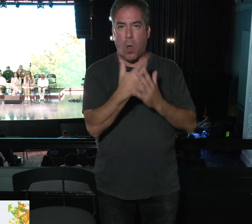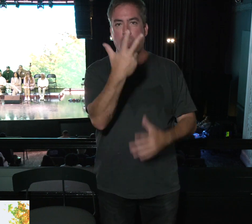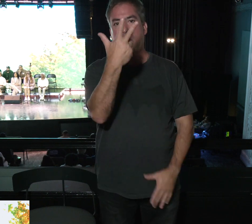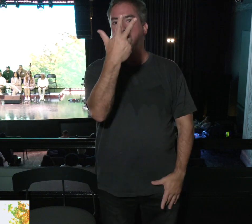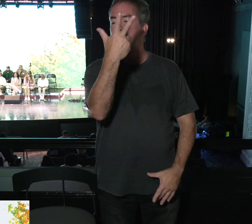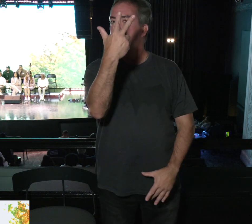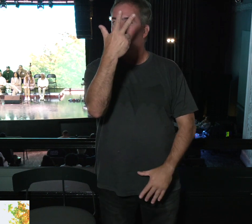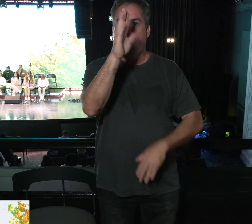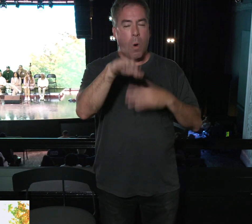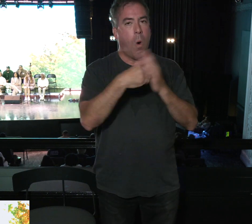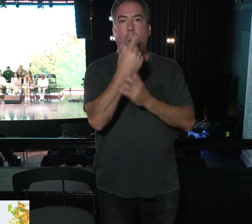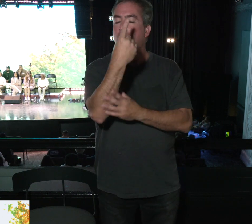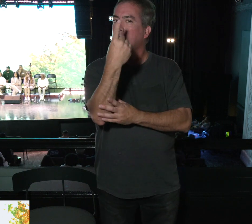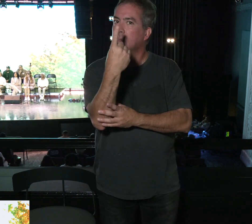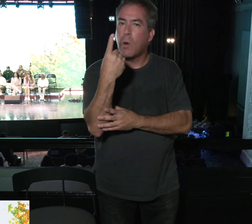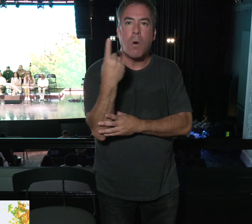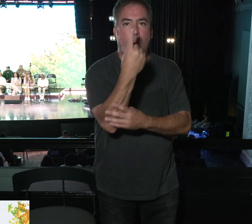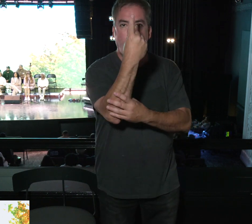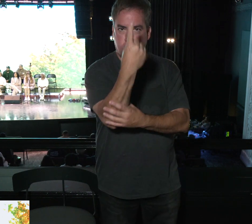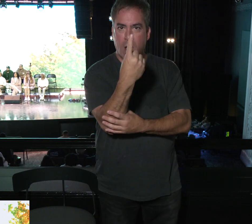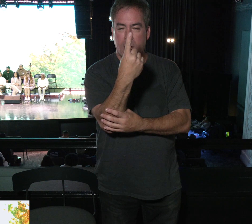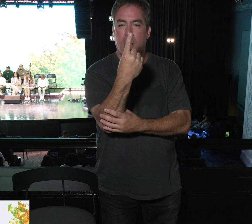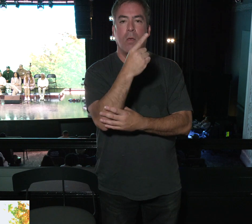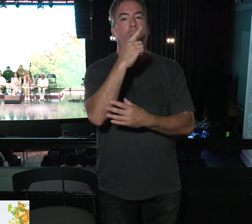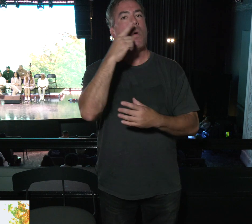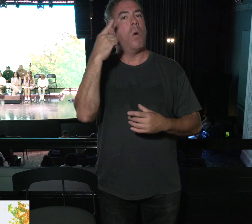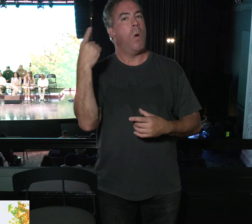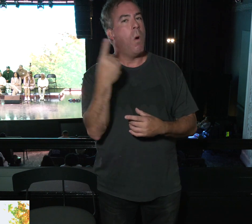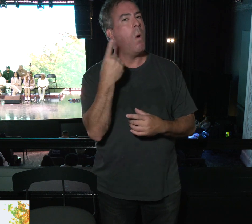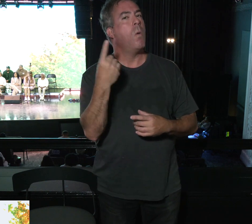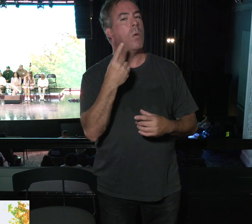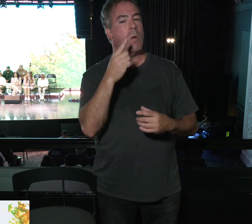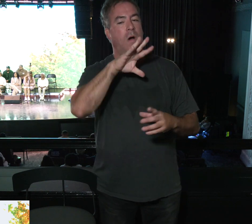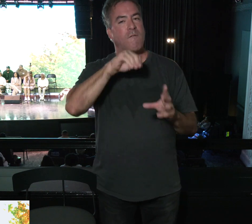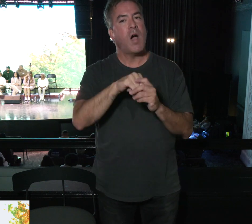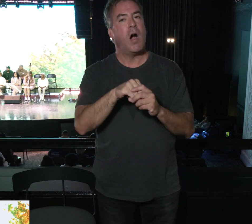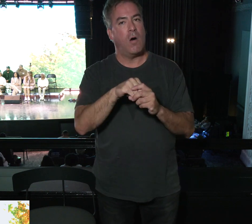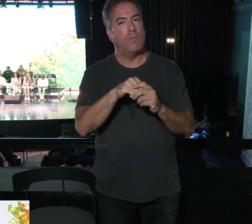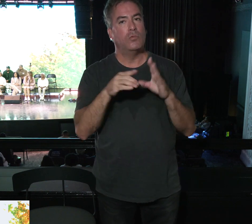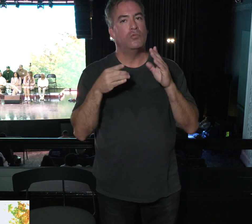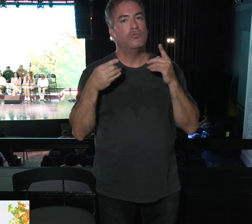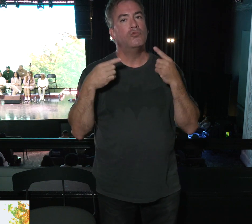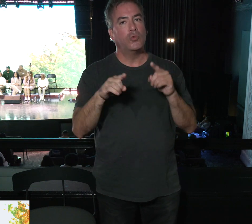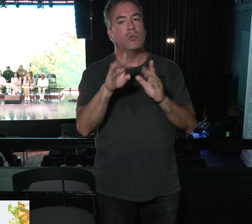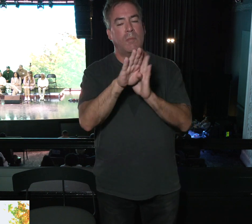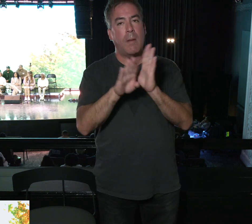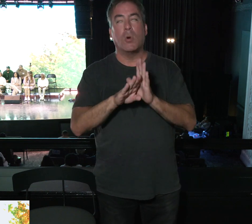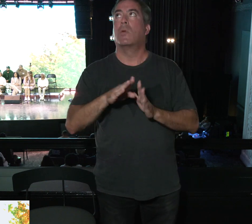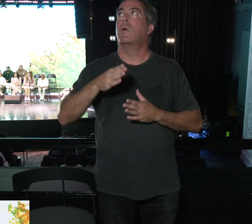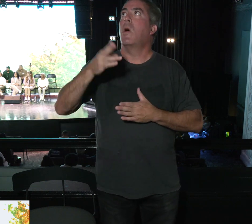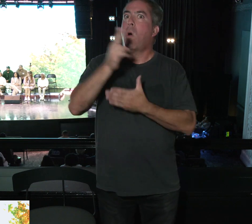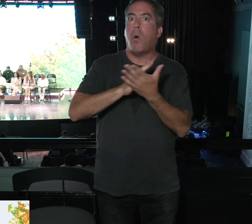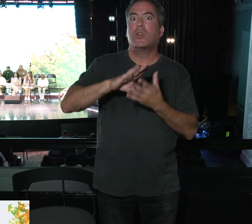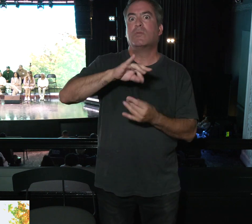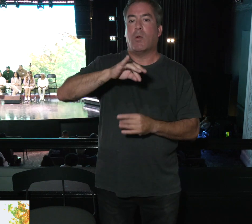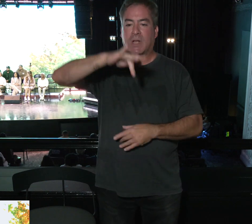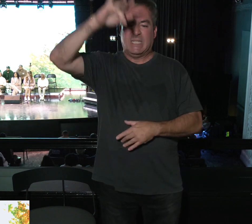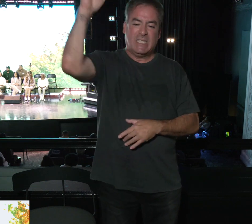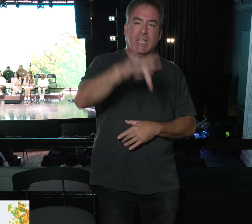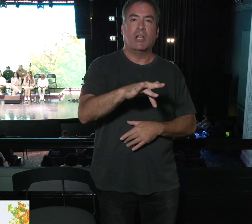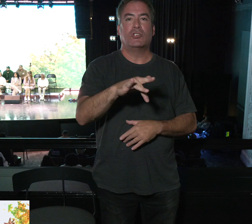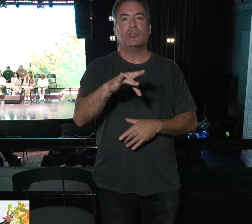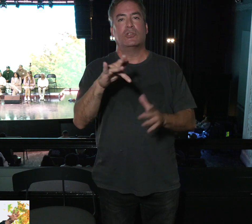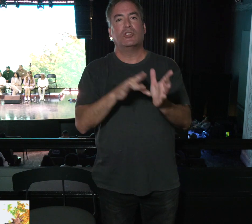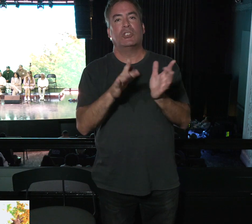always existed, always involved throughout the Bible. The Holy Spirit hovered at creation, rested on Jesus in his